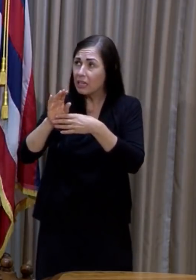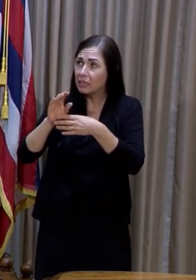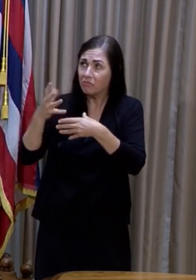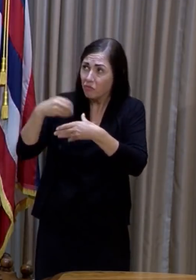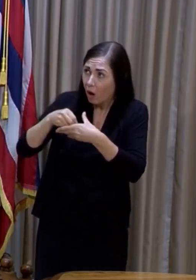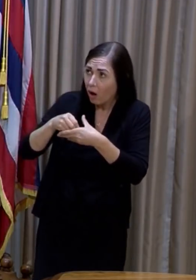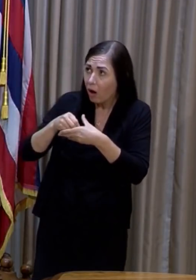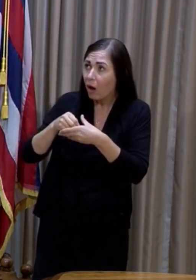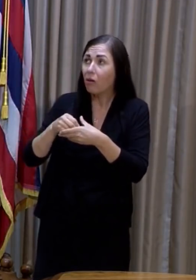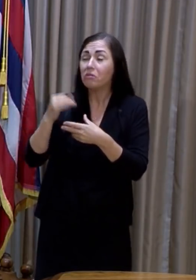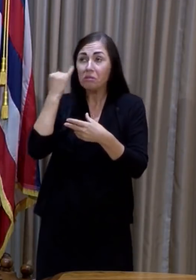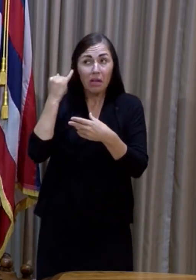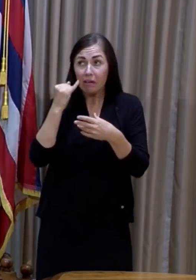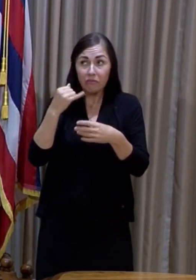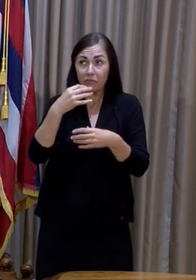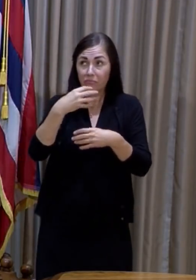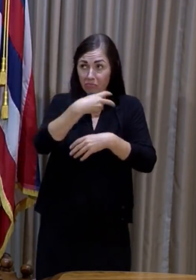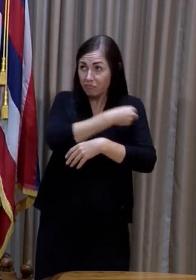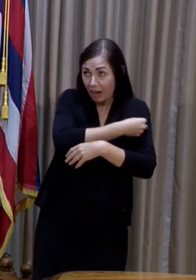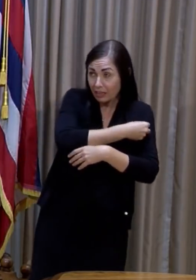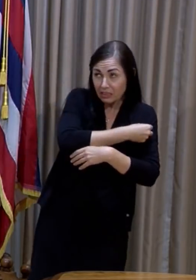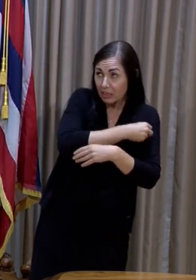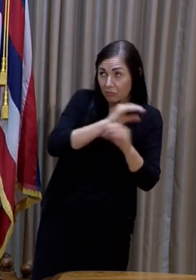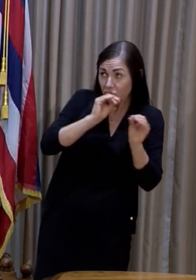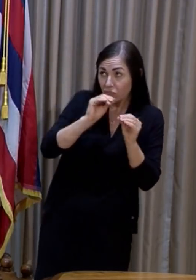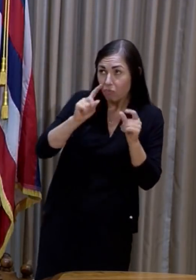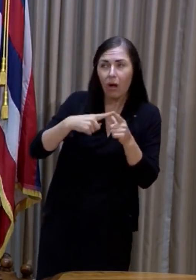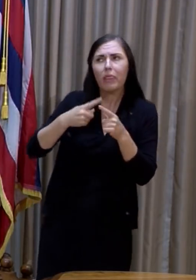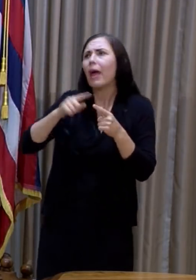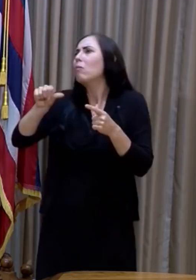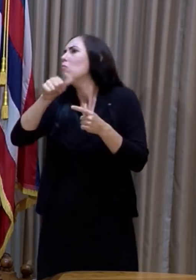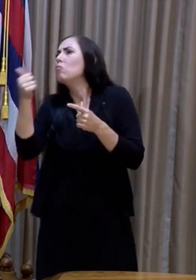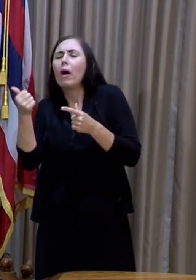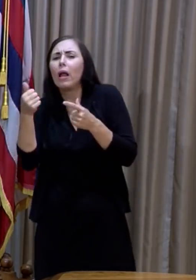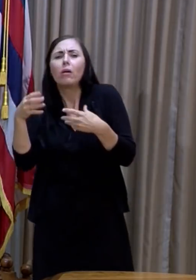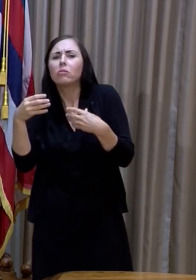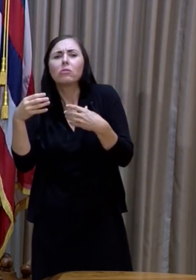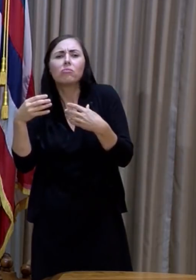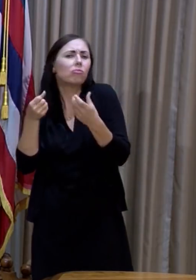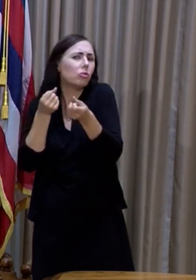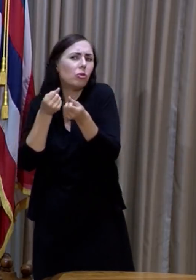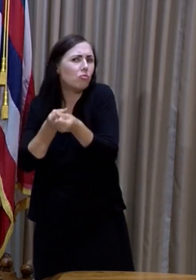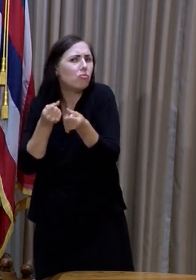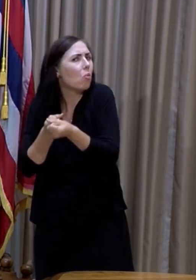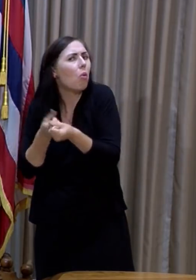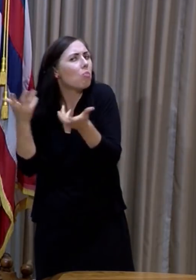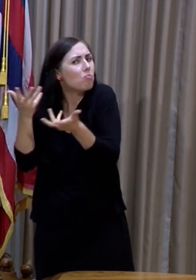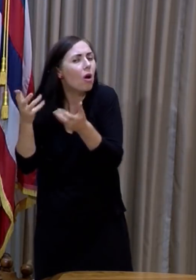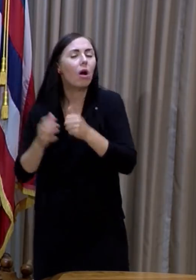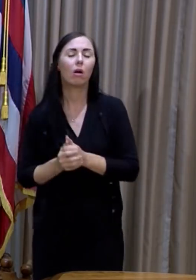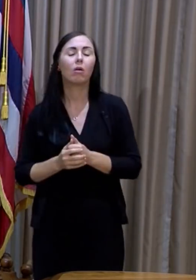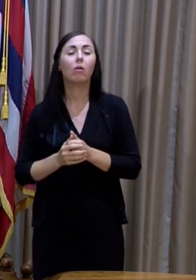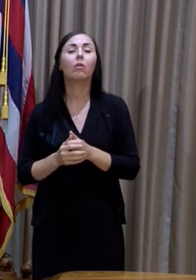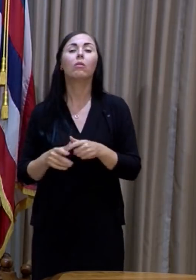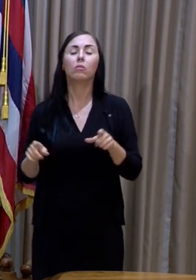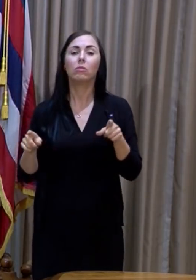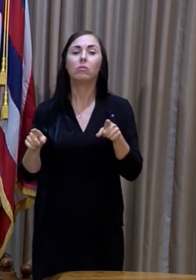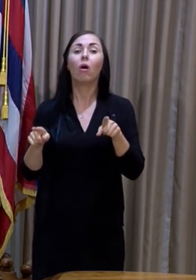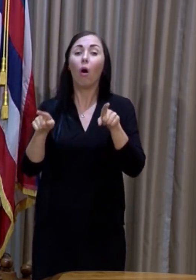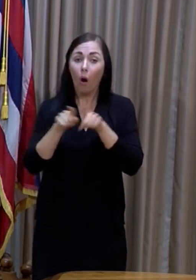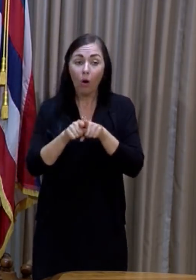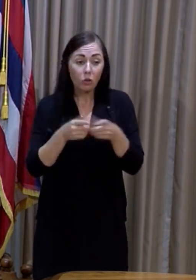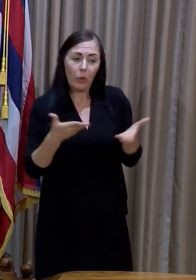alternatives to vaccination are provided and supported. And then we continue to talk to